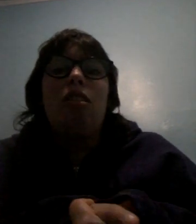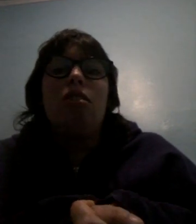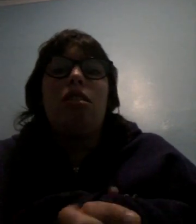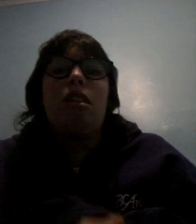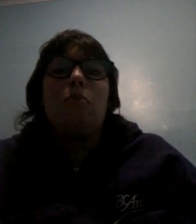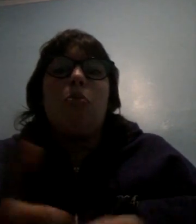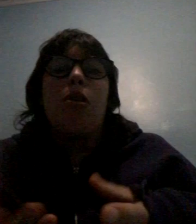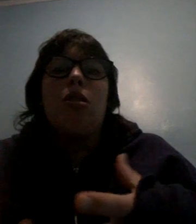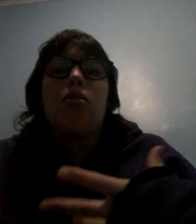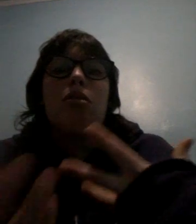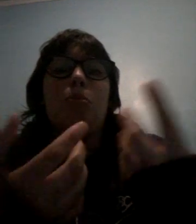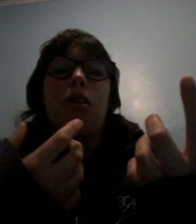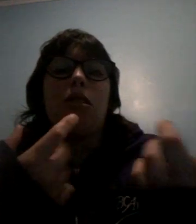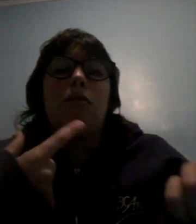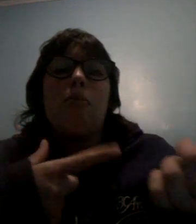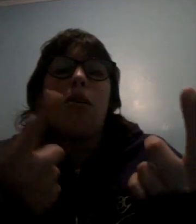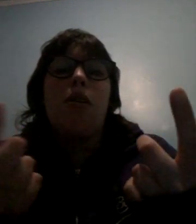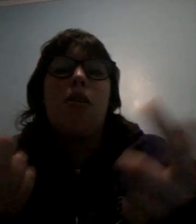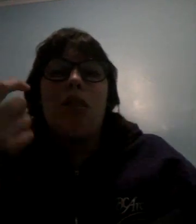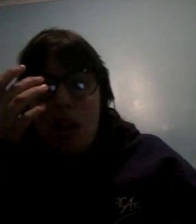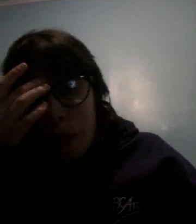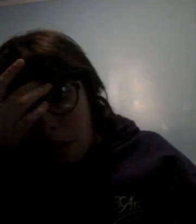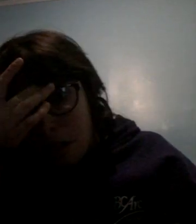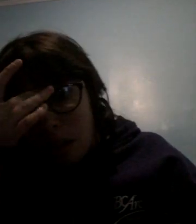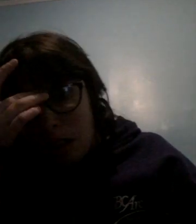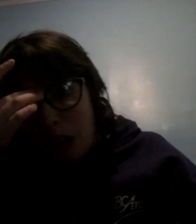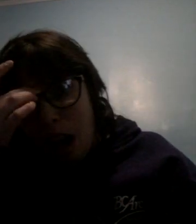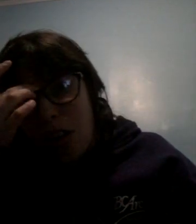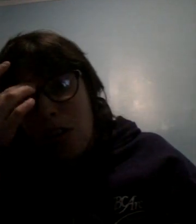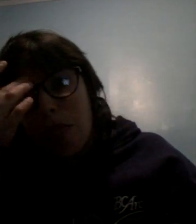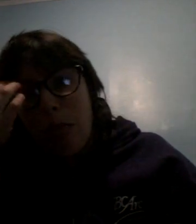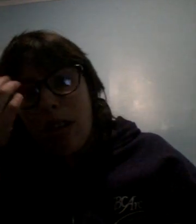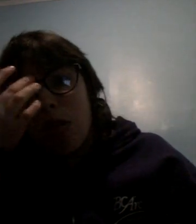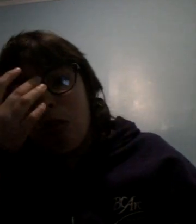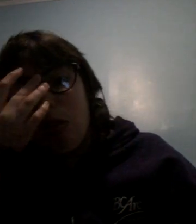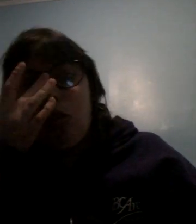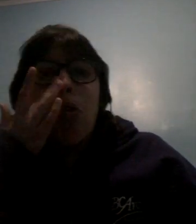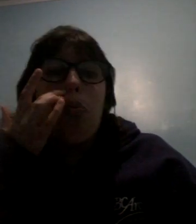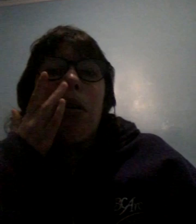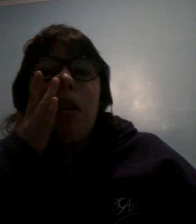usually like people who does sports like football so I don't know what baseball do but